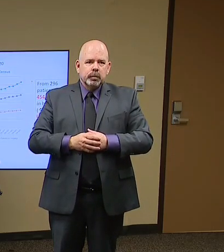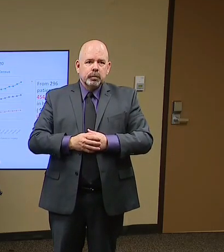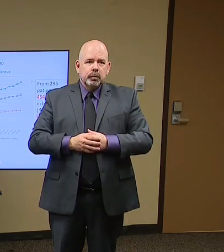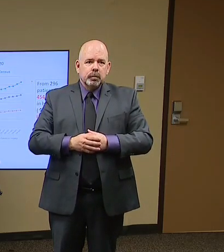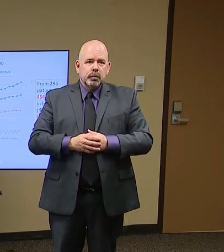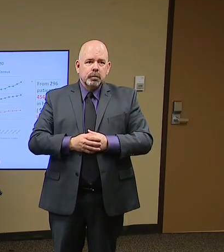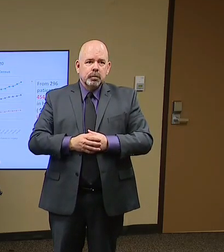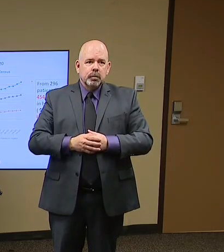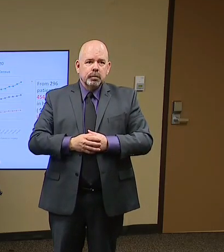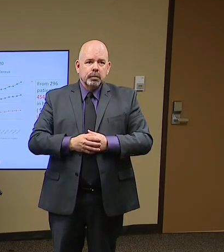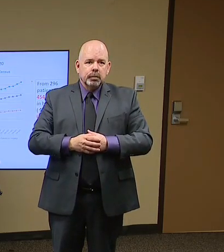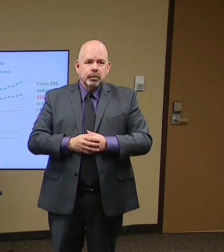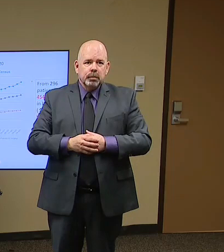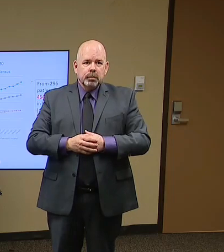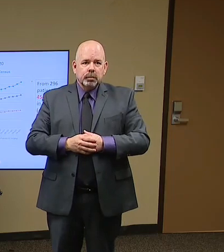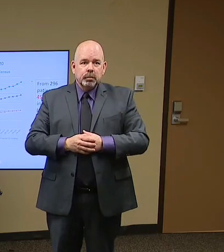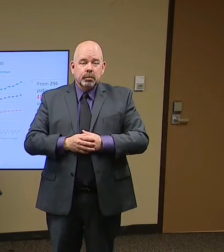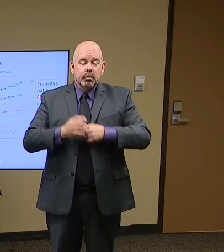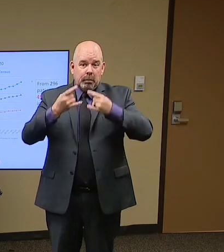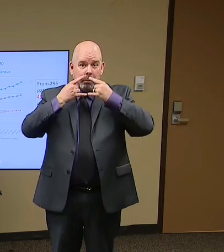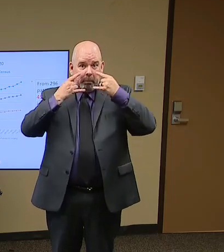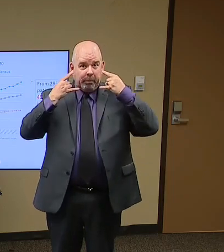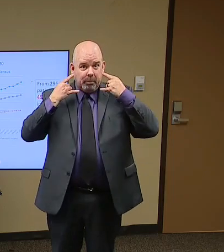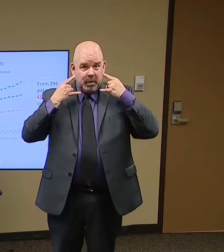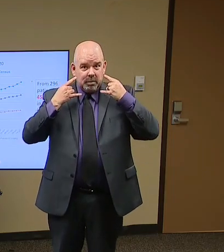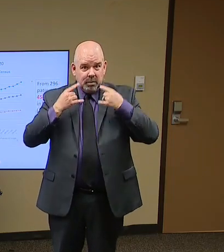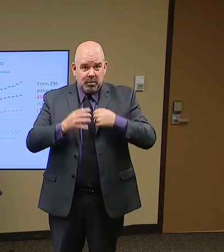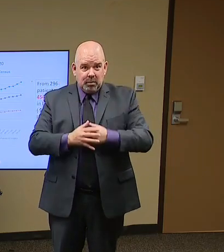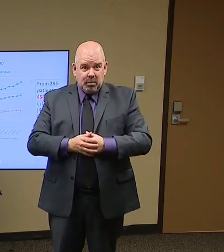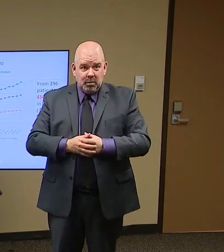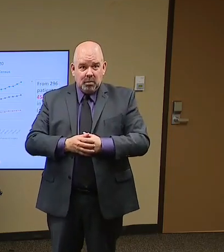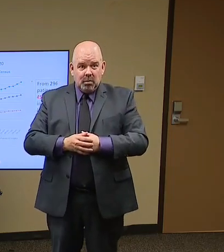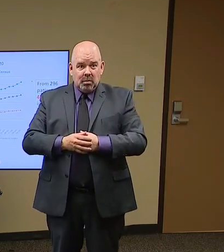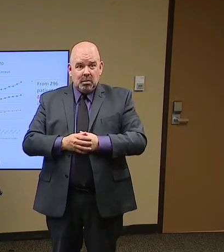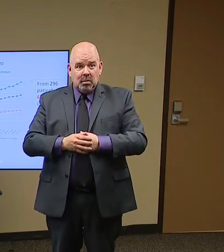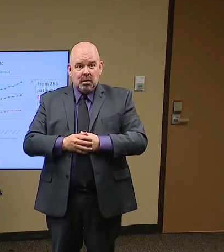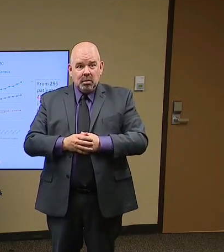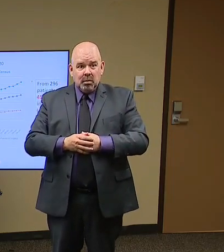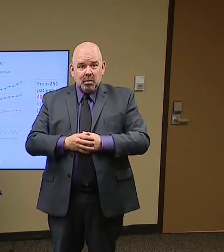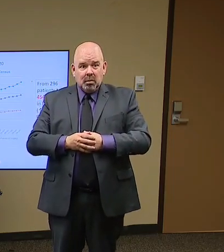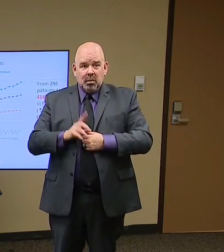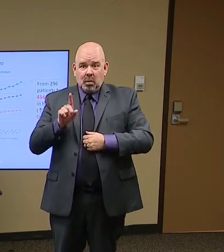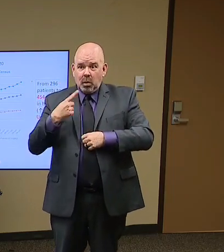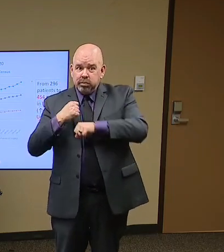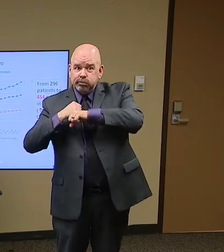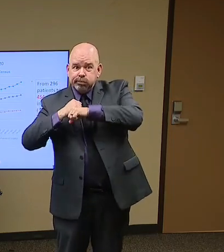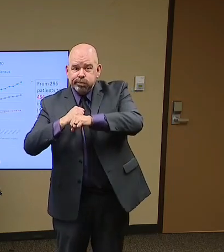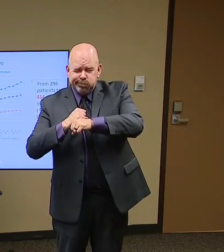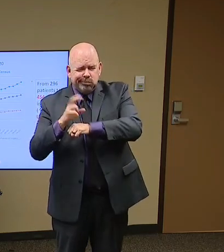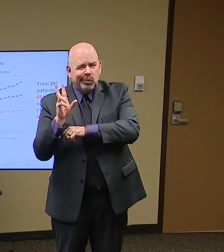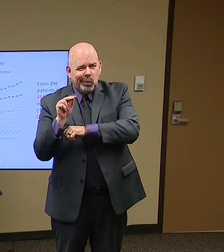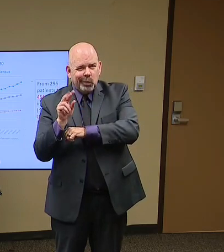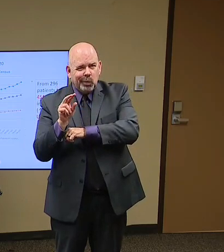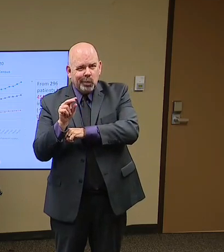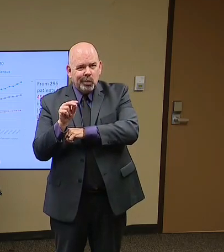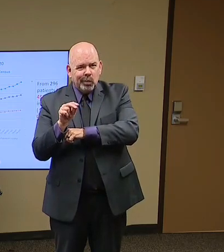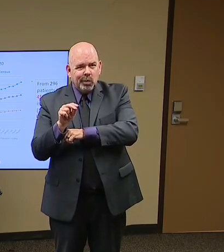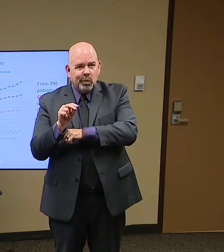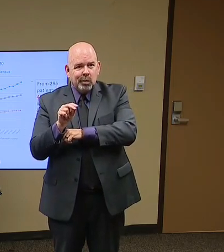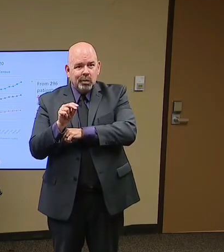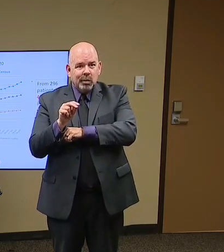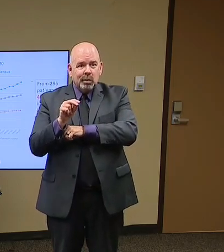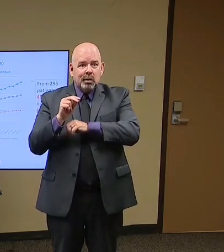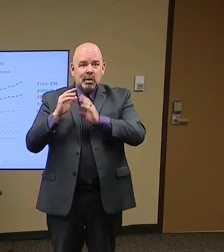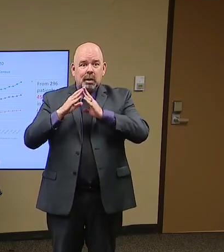Masking, course, is not the only measure, okay? So when you're out, away from your family, please maintain